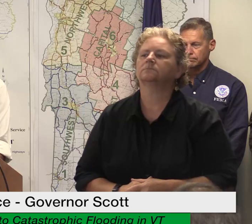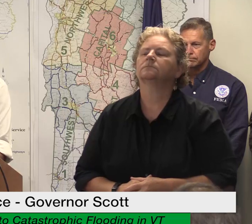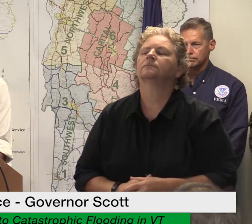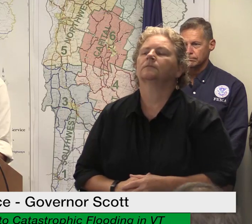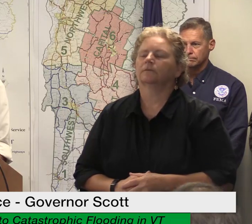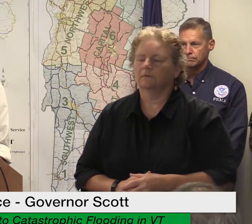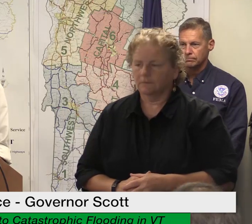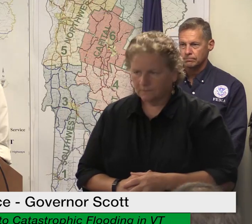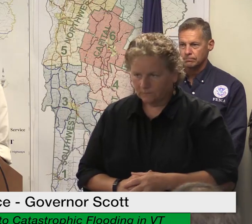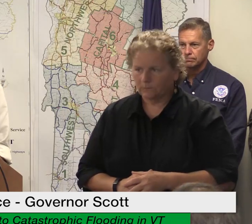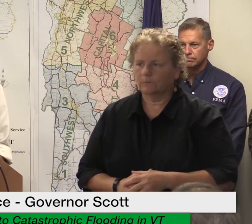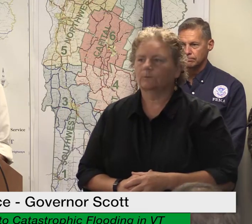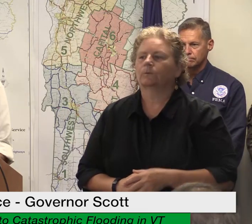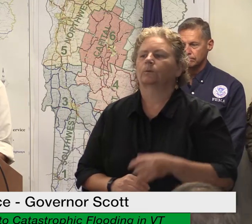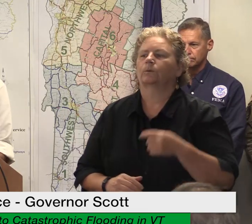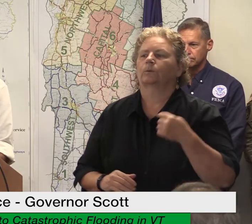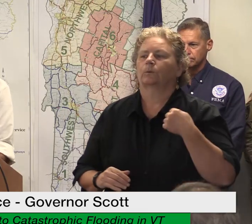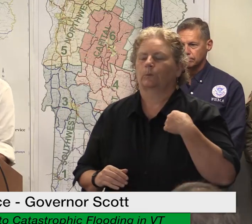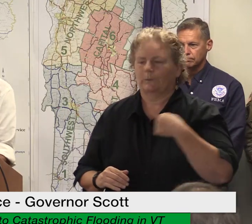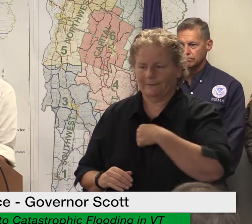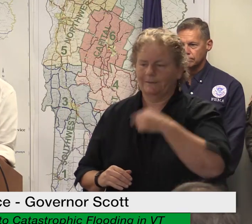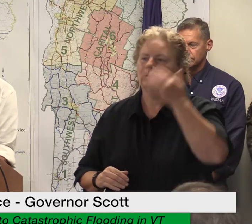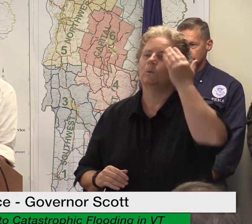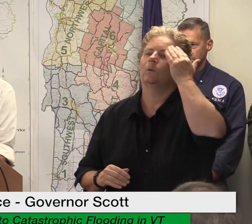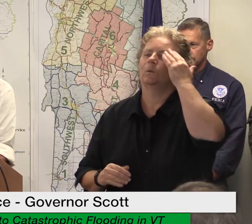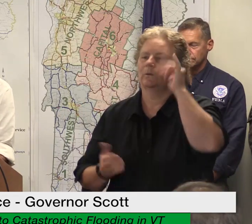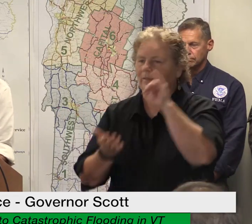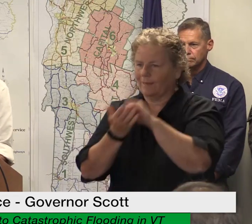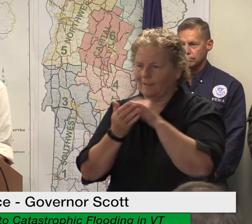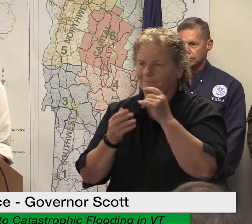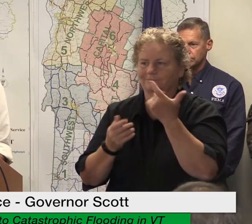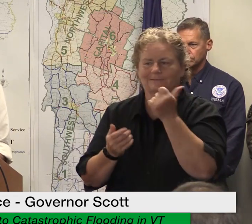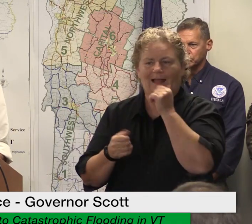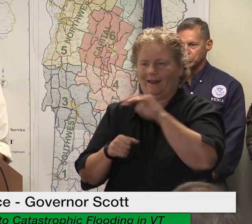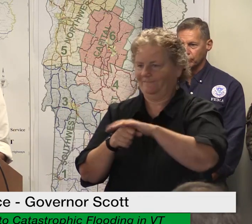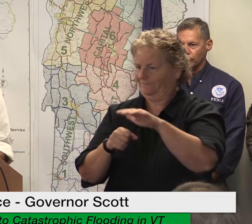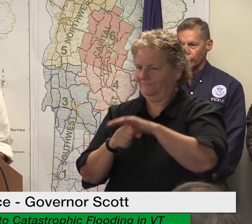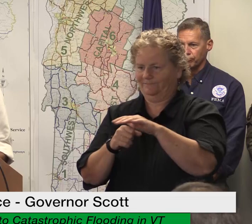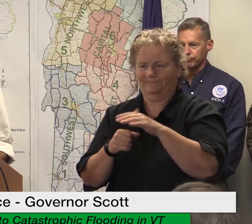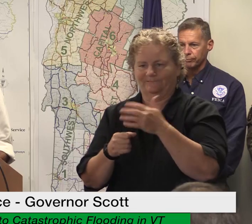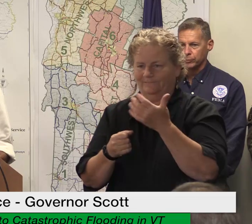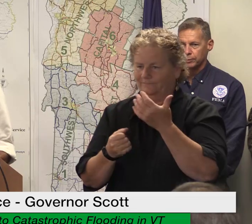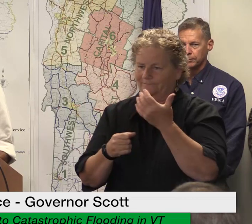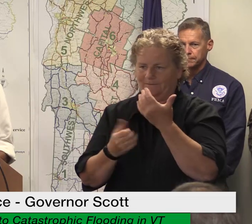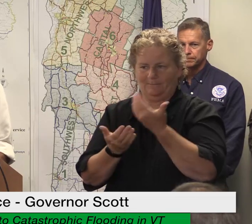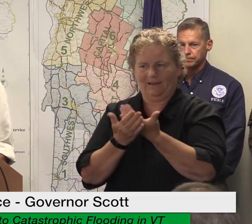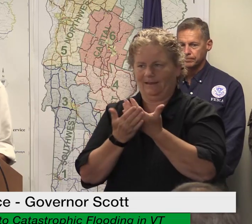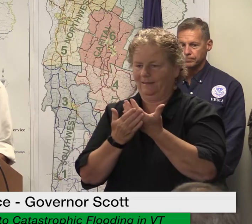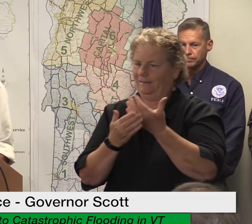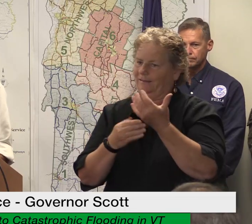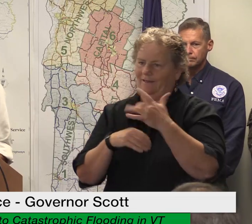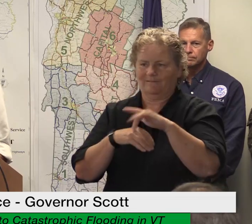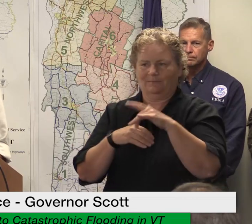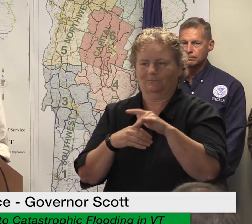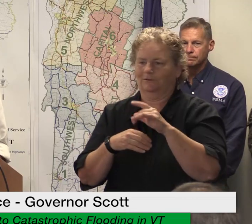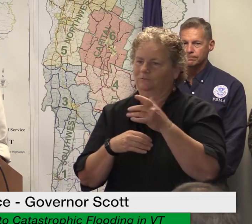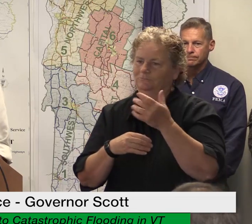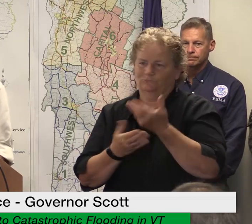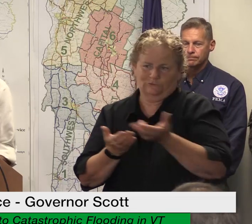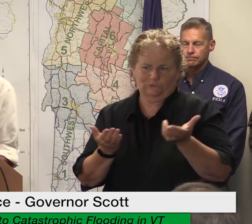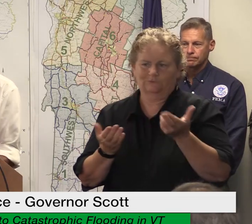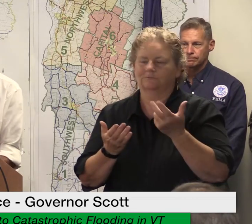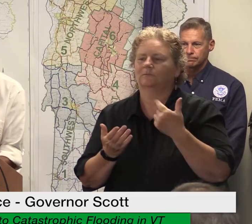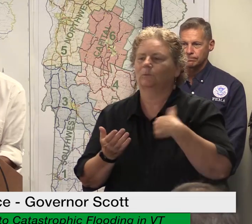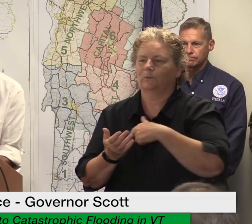need congress to come through to give a bigger lifeline to our impacted employers and while i know our congressional